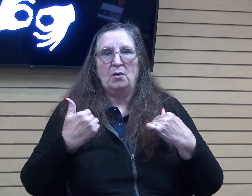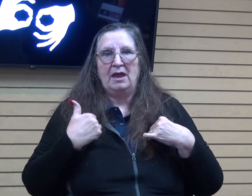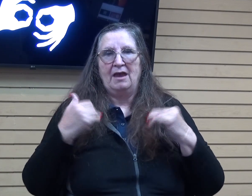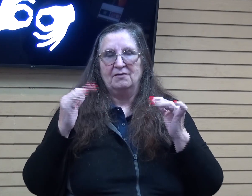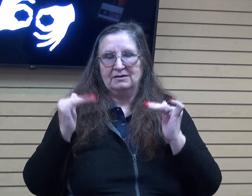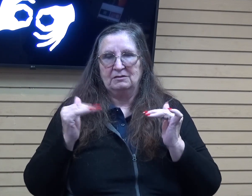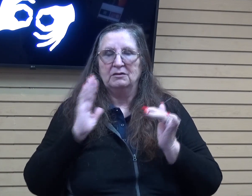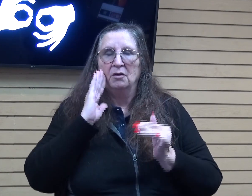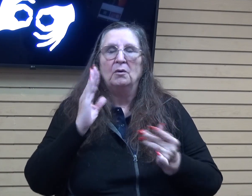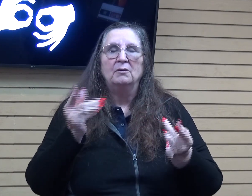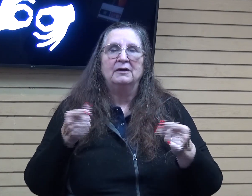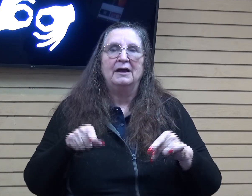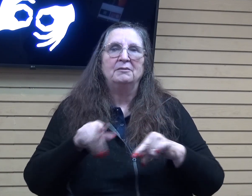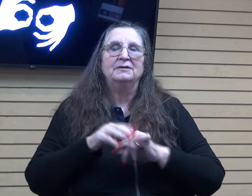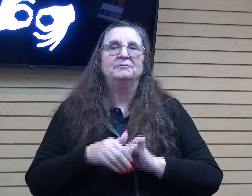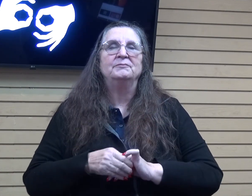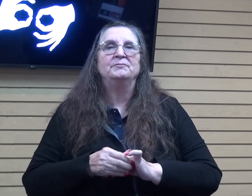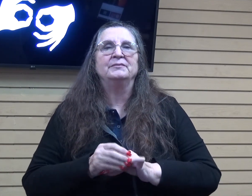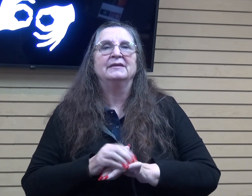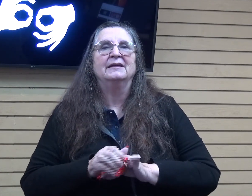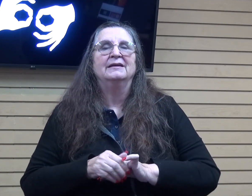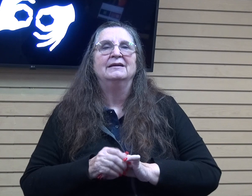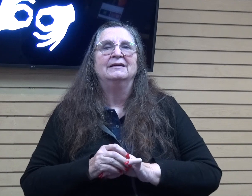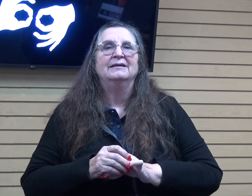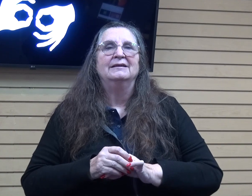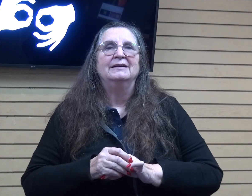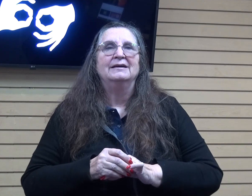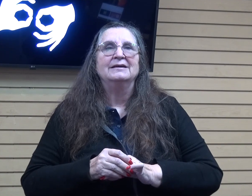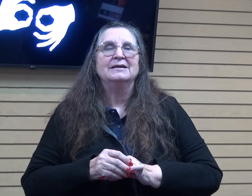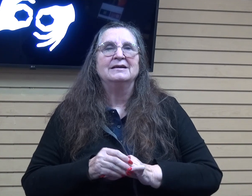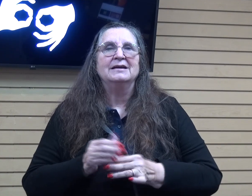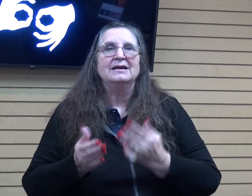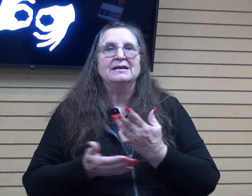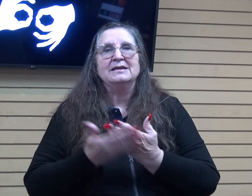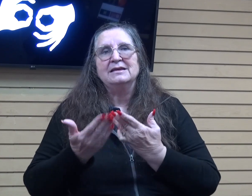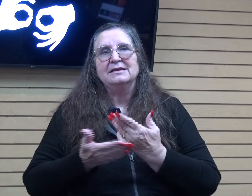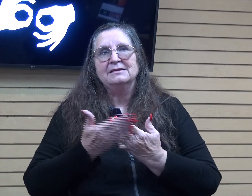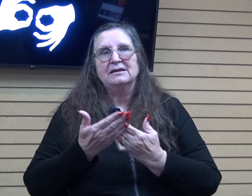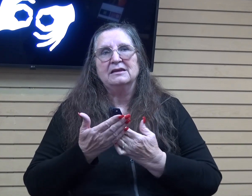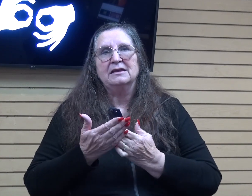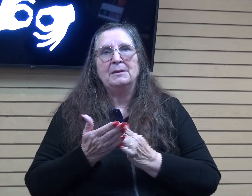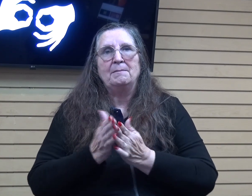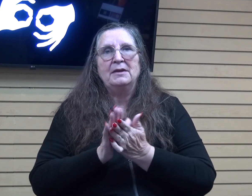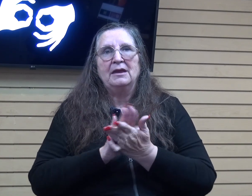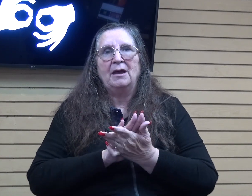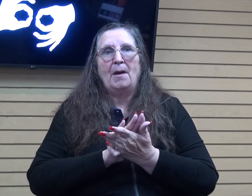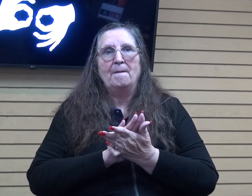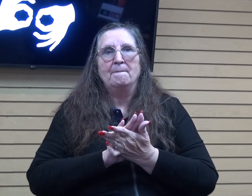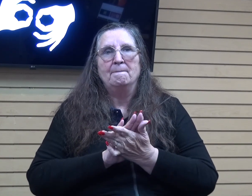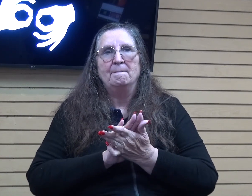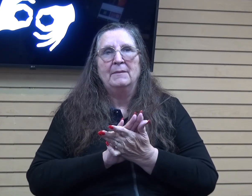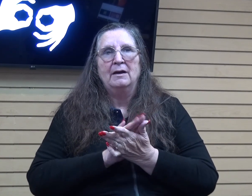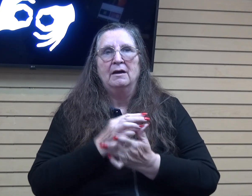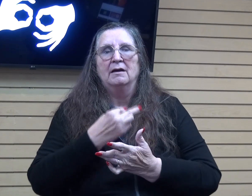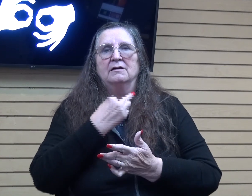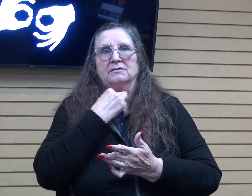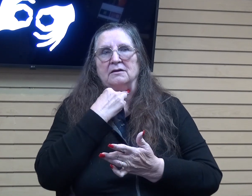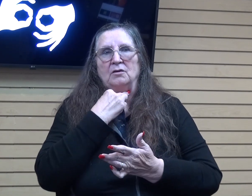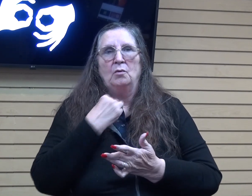it's just so easy to get consumed or caught up in what we think what we believe should happen. But when we stay focused